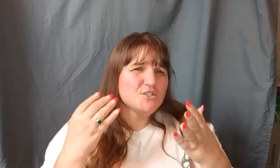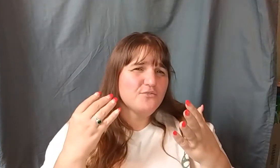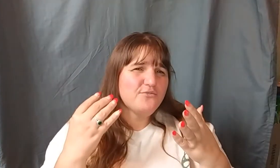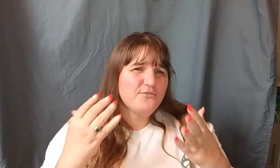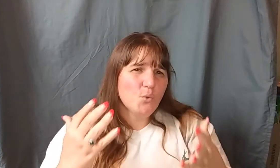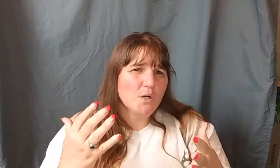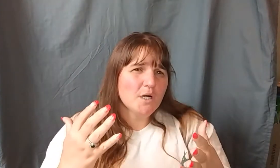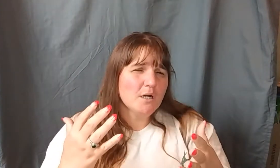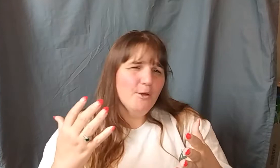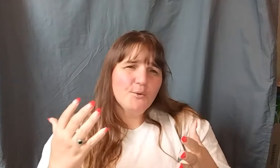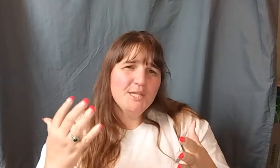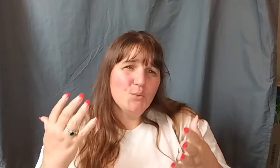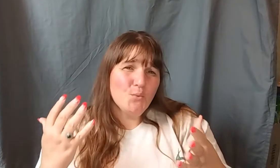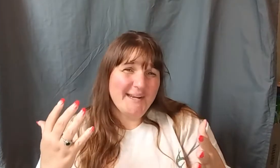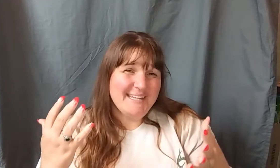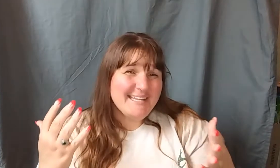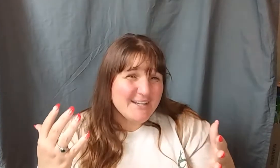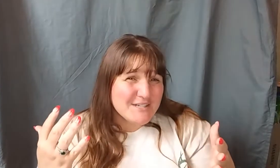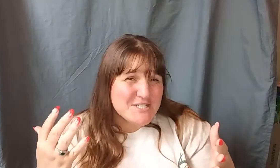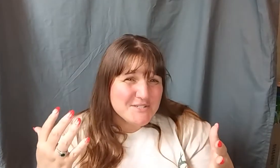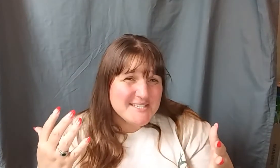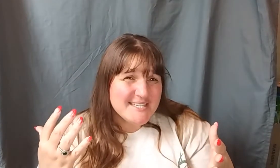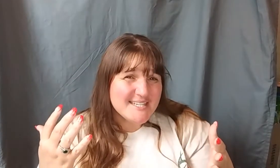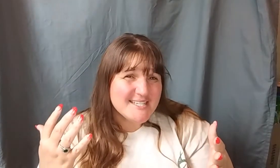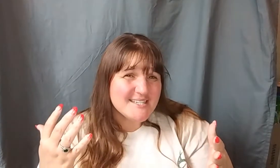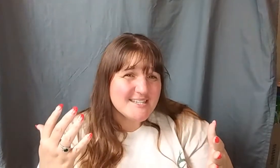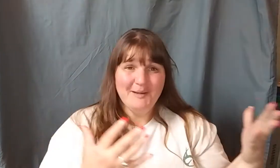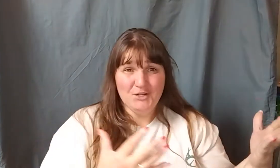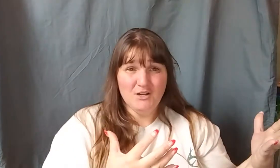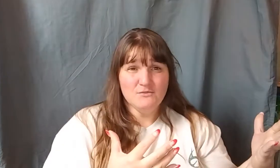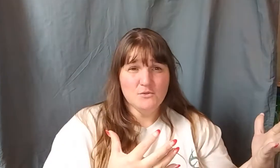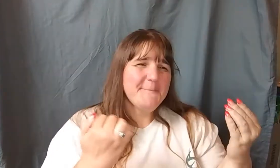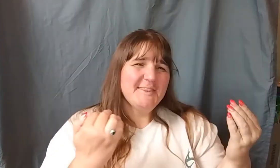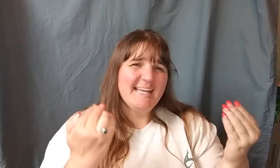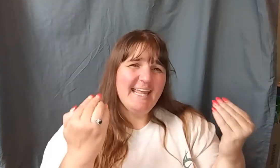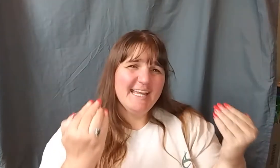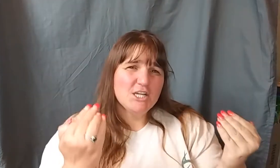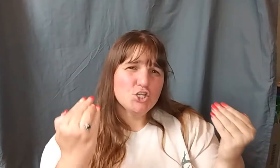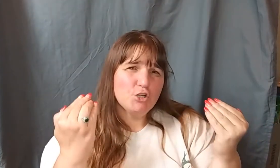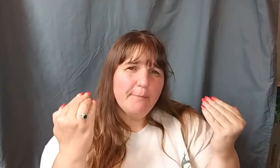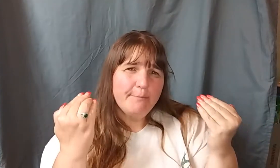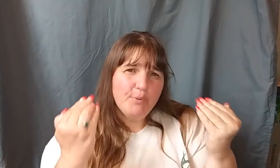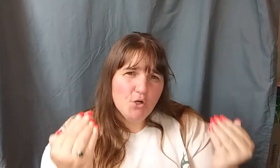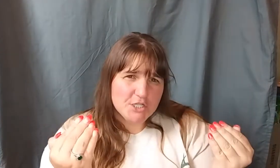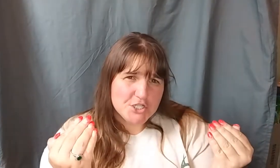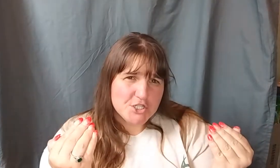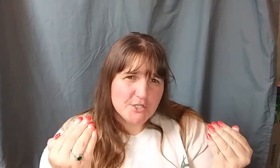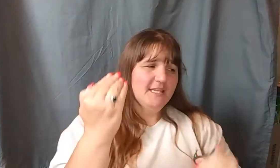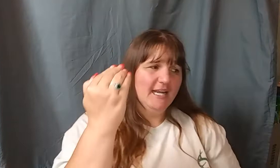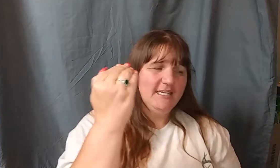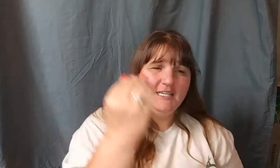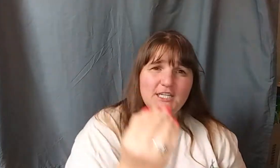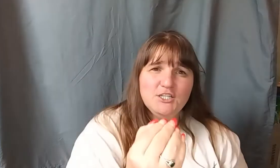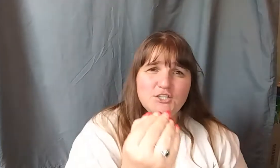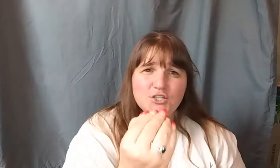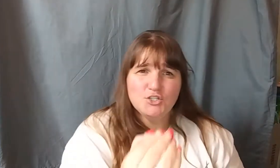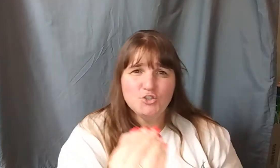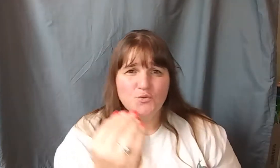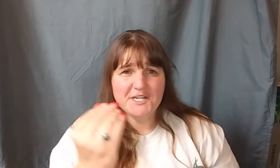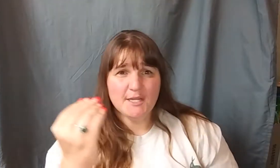for not only writing characteristics for my novel, but that extra push that I need to do when I